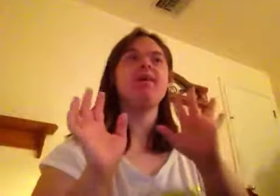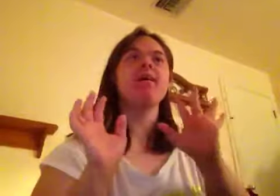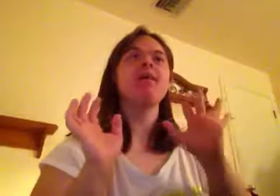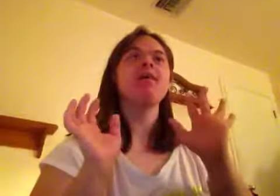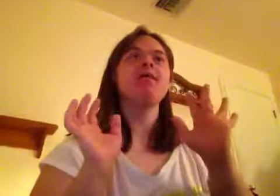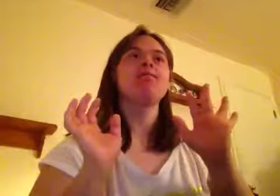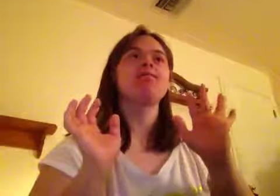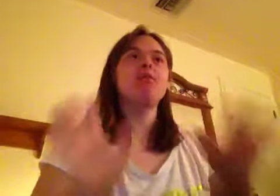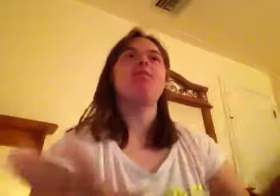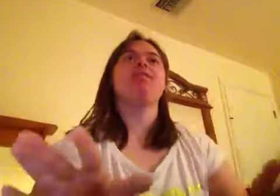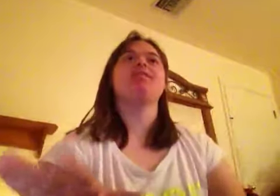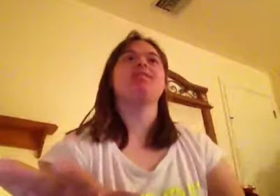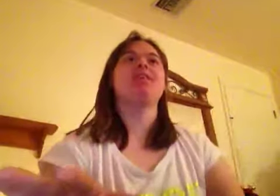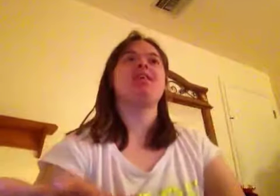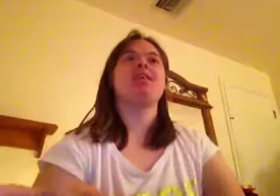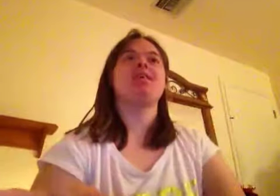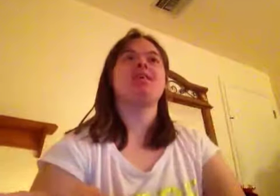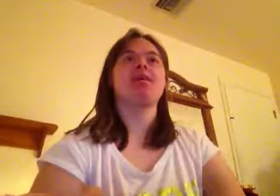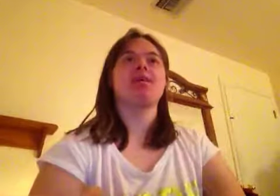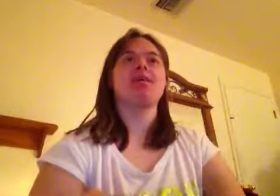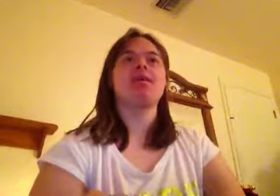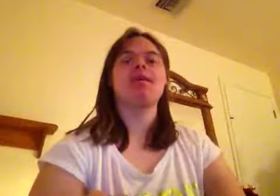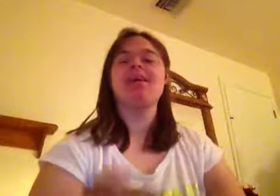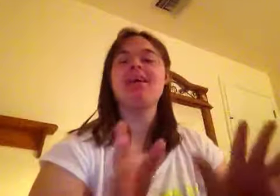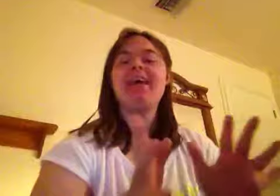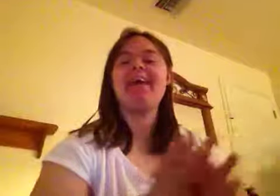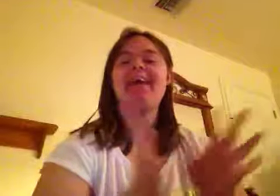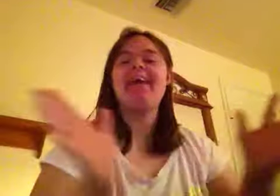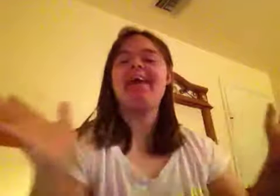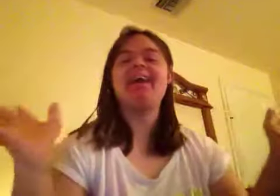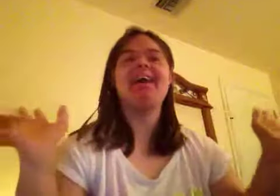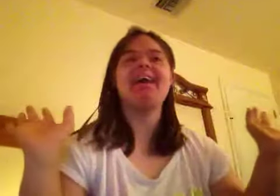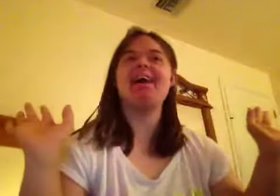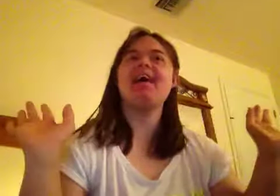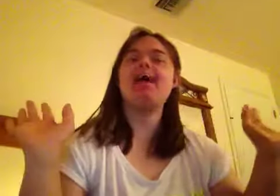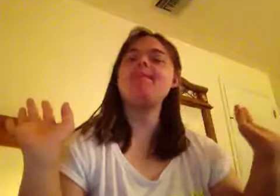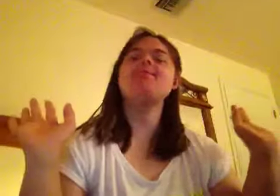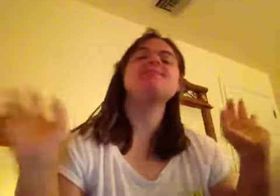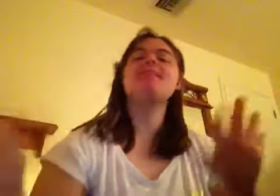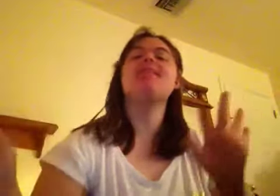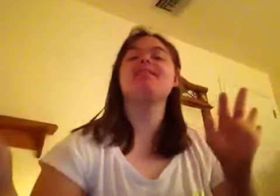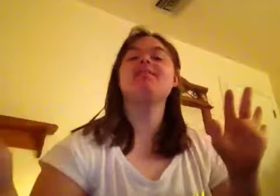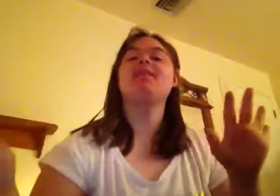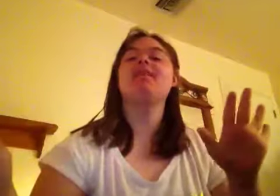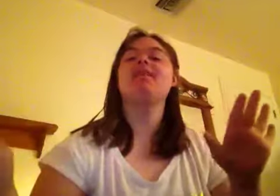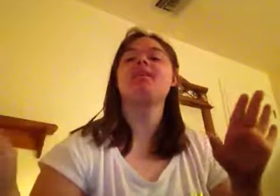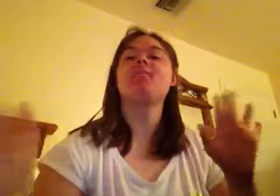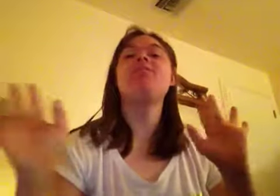movies and I'm in love with